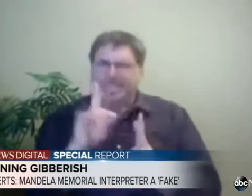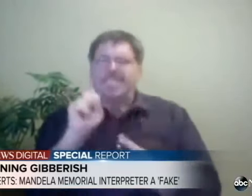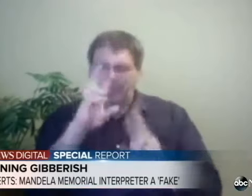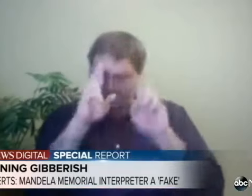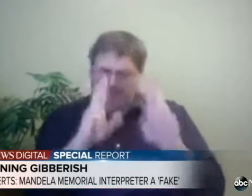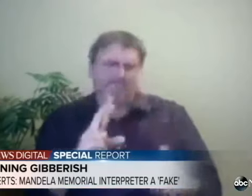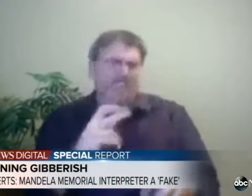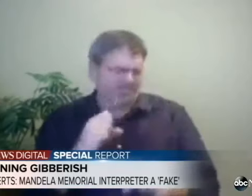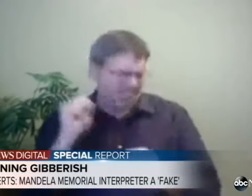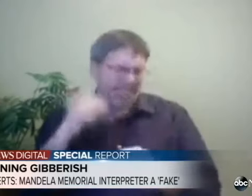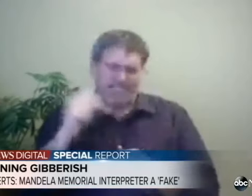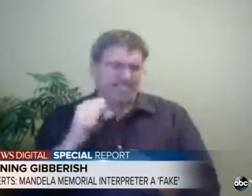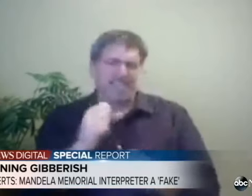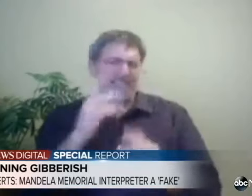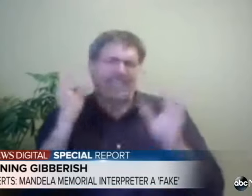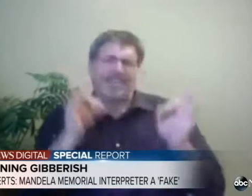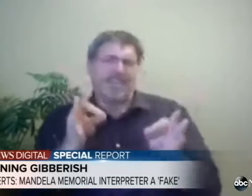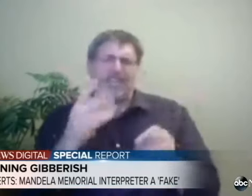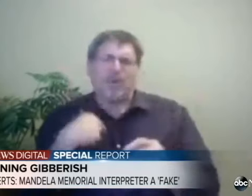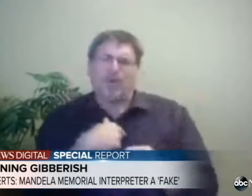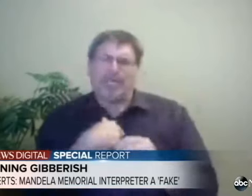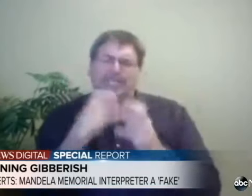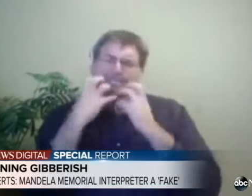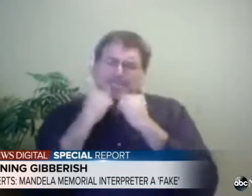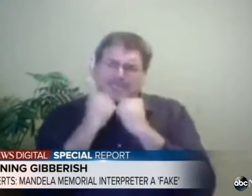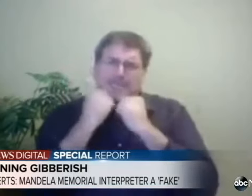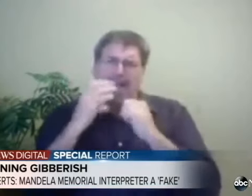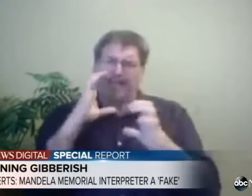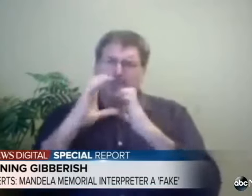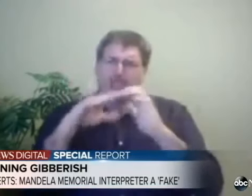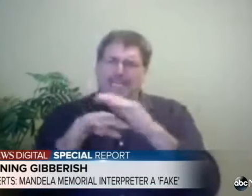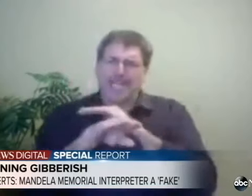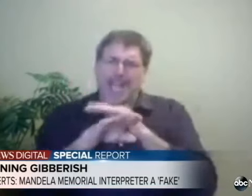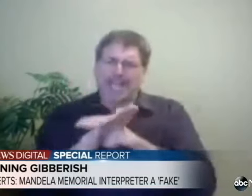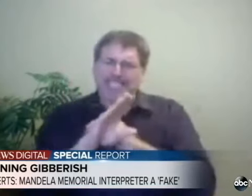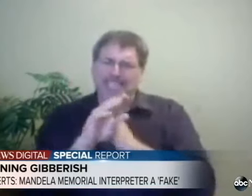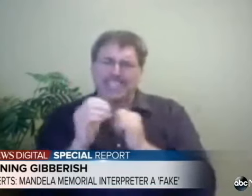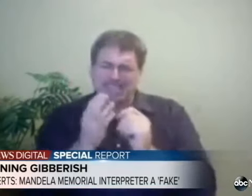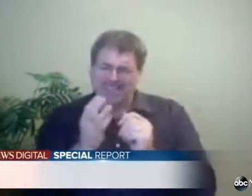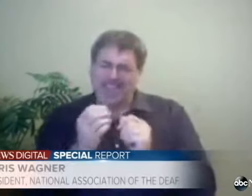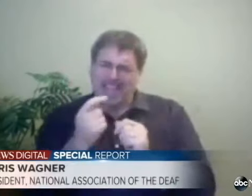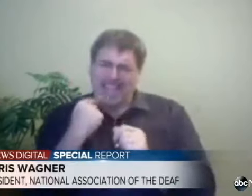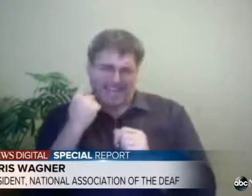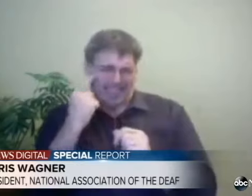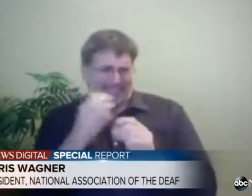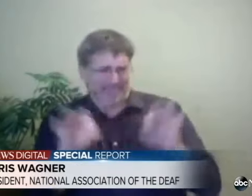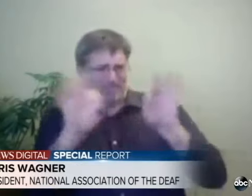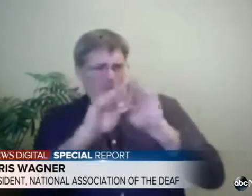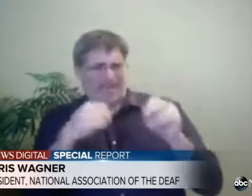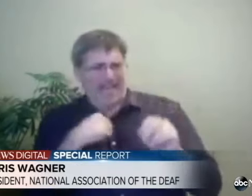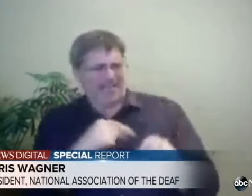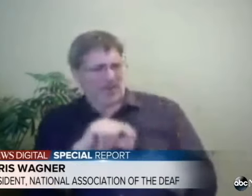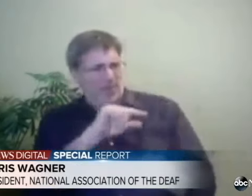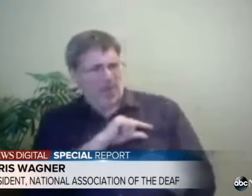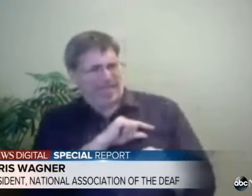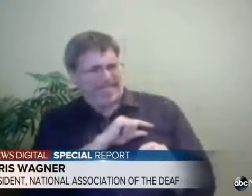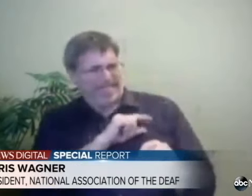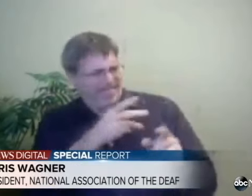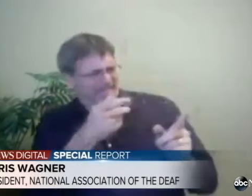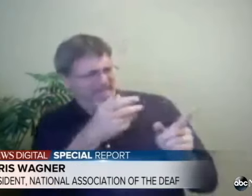Very disrespectful. Absolutely. Most definitely. is, you know, having access to communication is very important, and